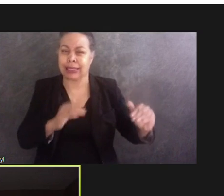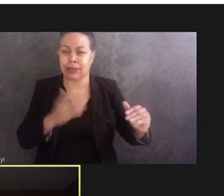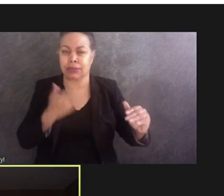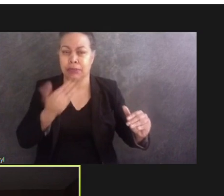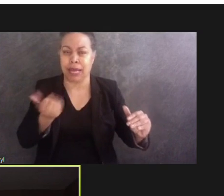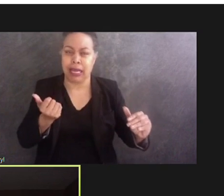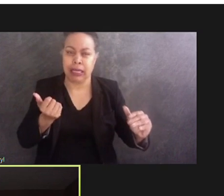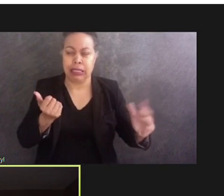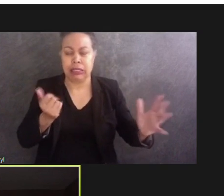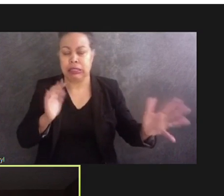bit.